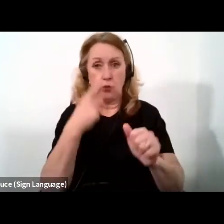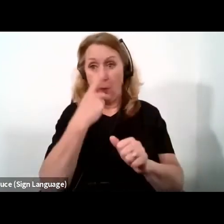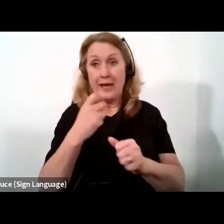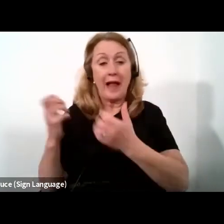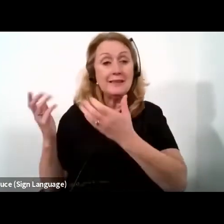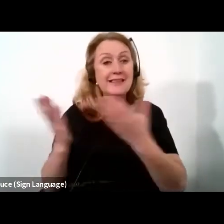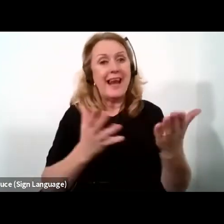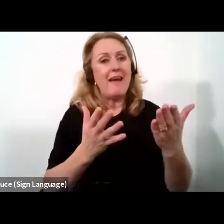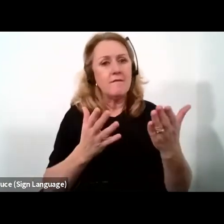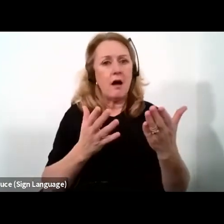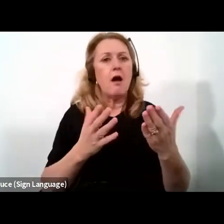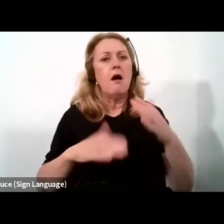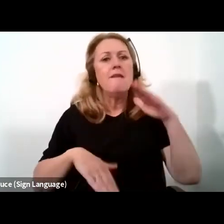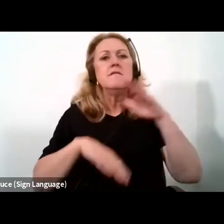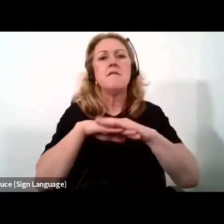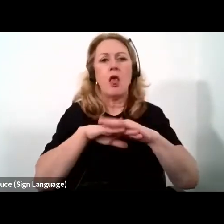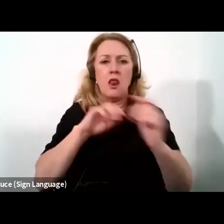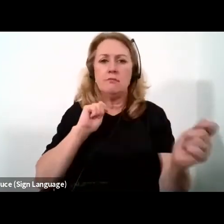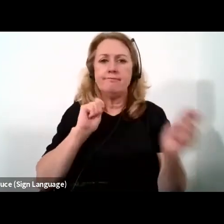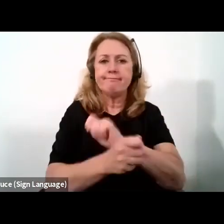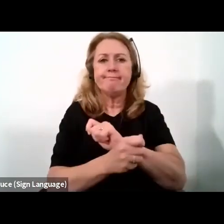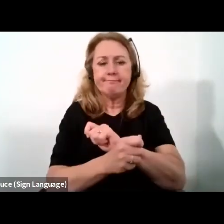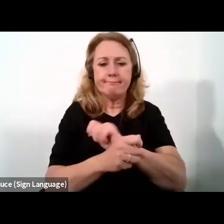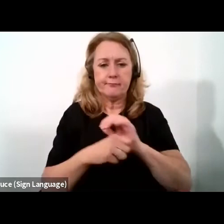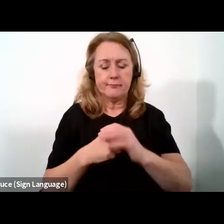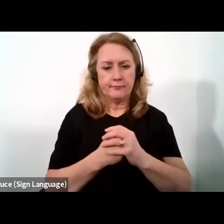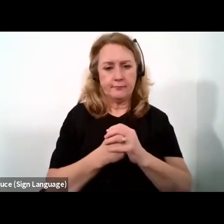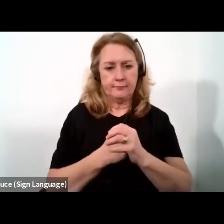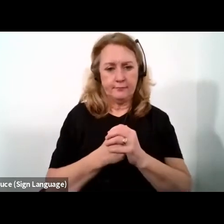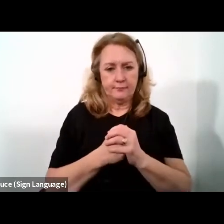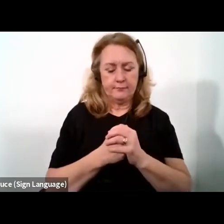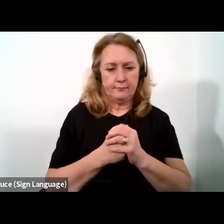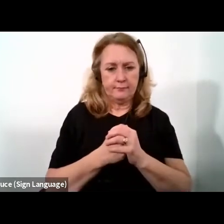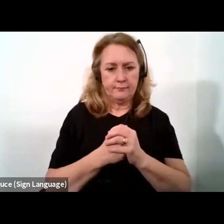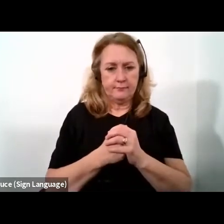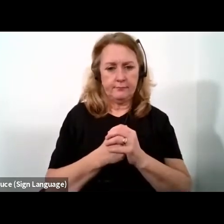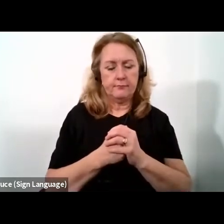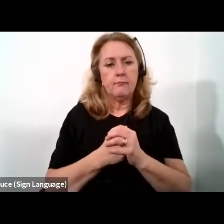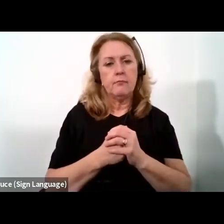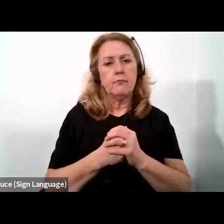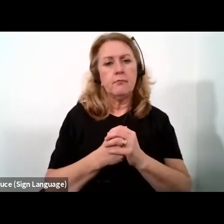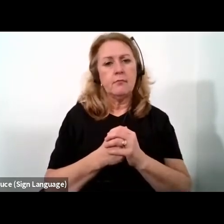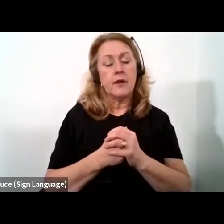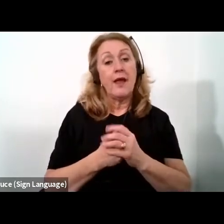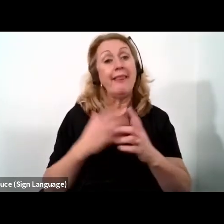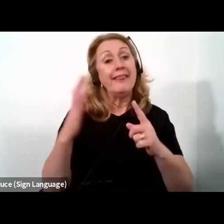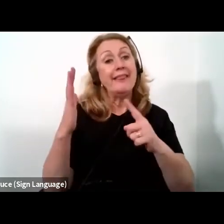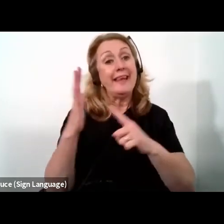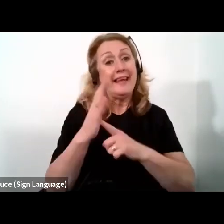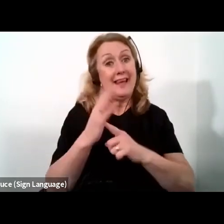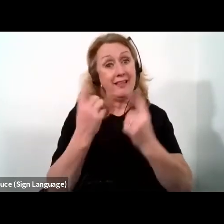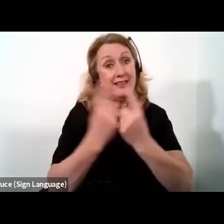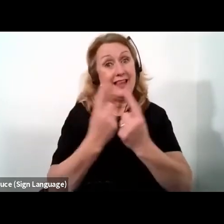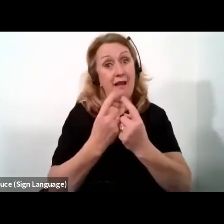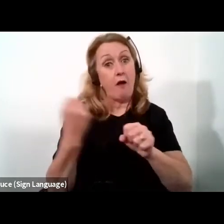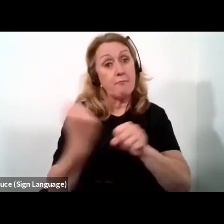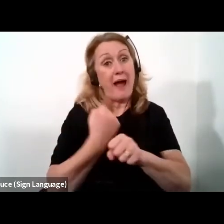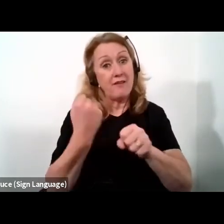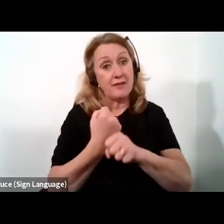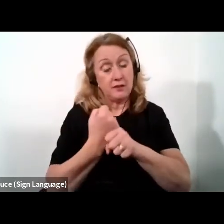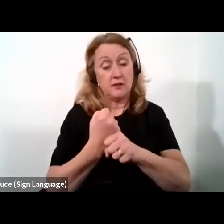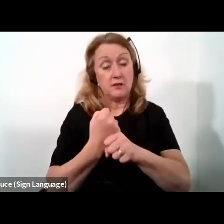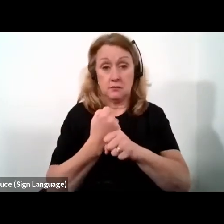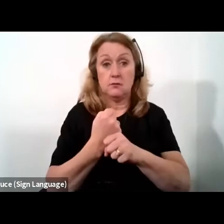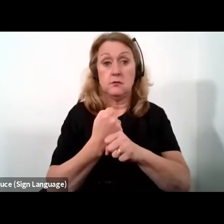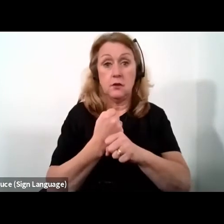on its full transformational power. The key boon of manufacturing is that it absorbs large